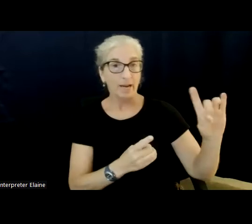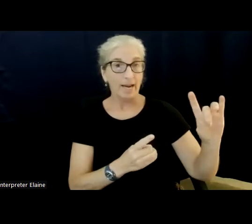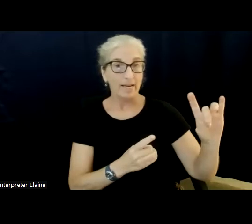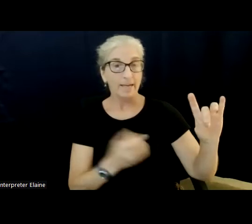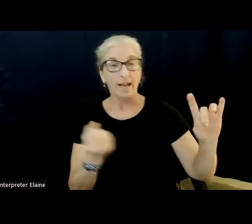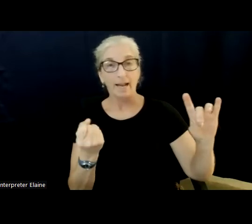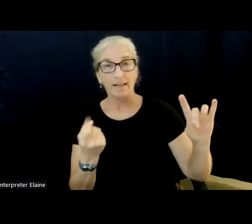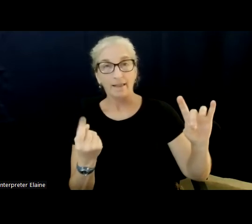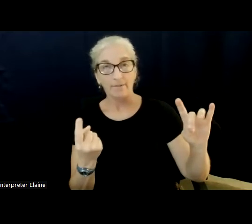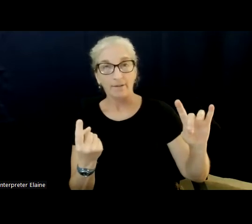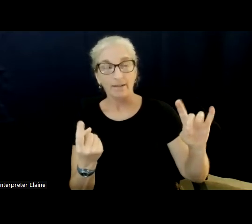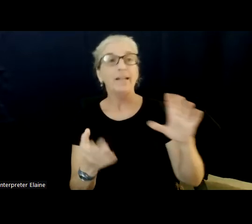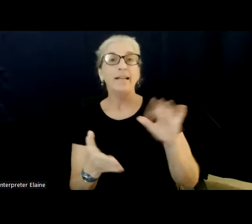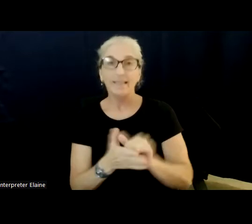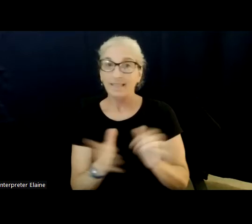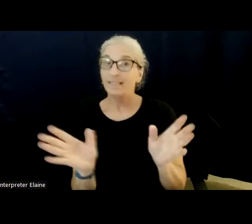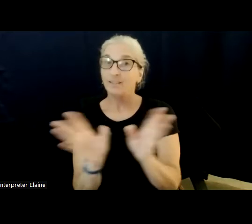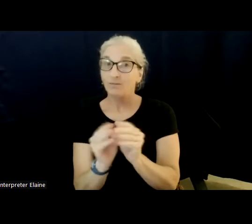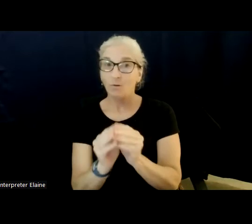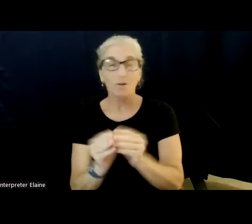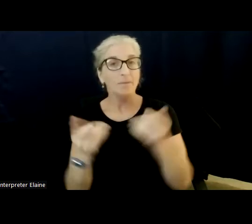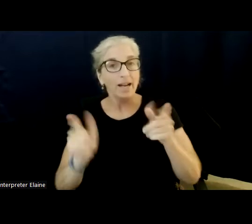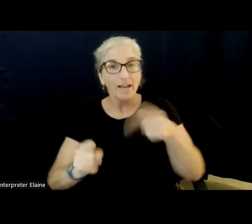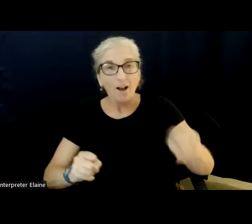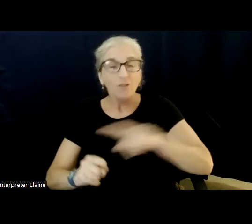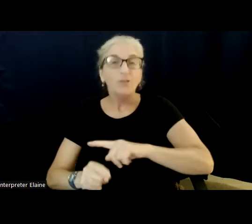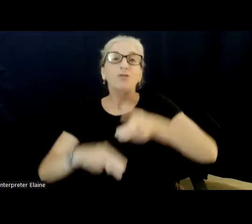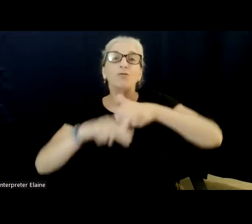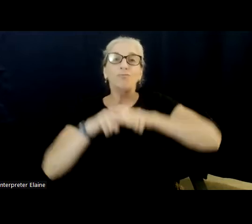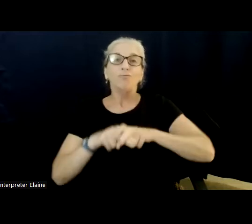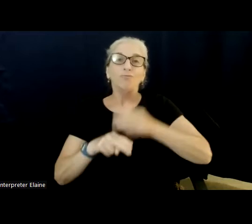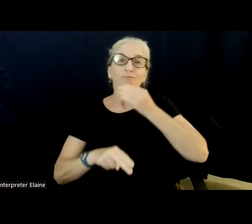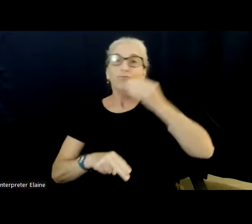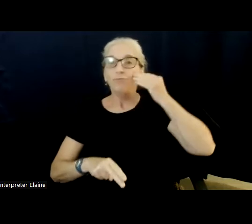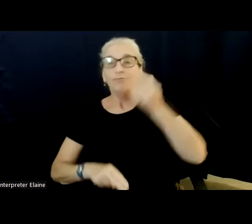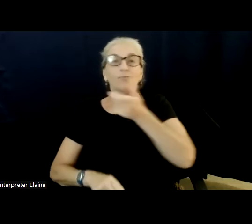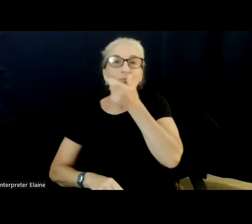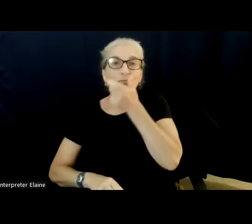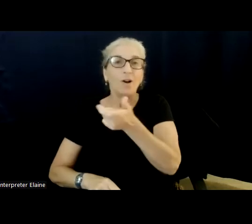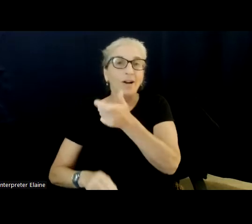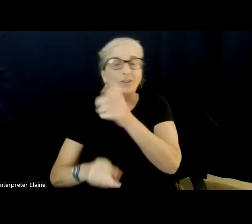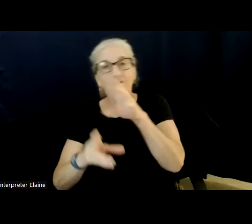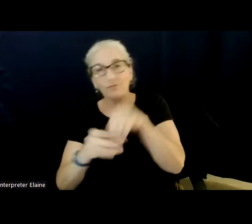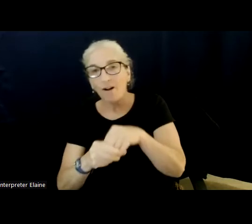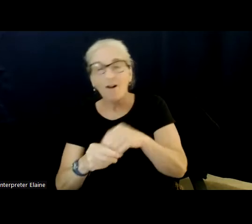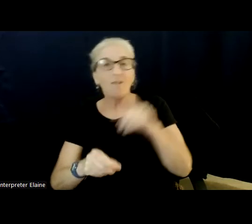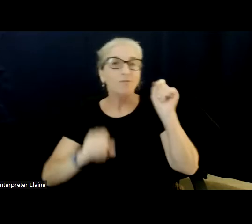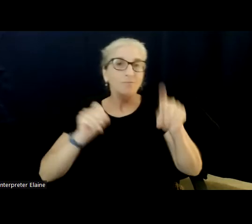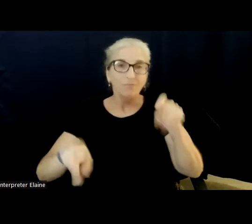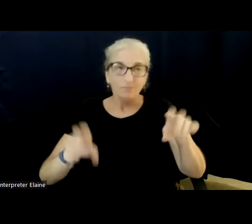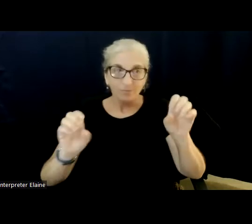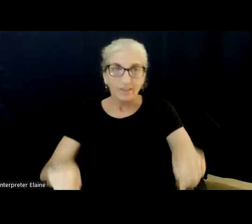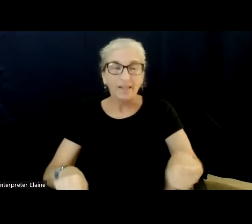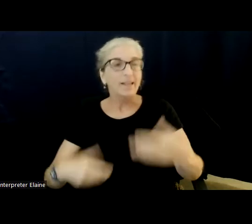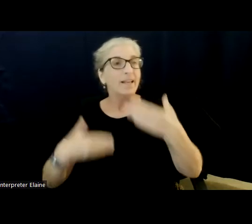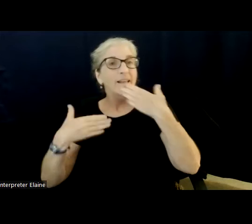from the comfort of your home. We want to thank the Arc of Northern Virginia, the Autism Society of Northern Virginia, Rev